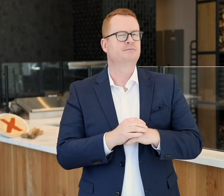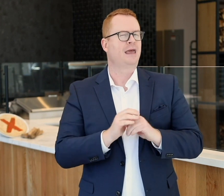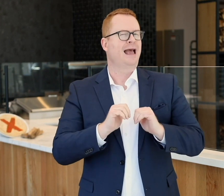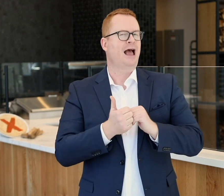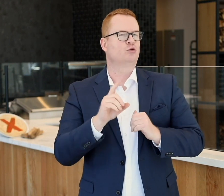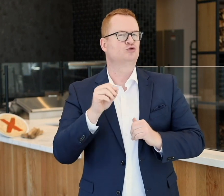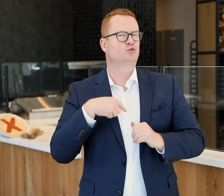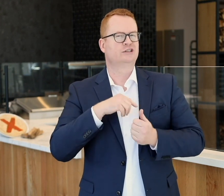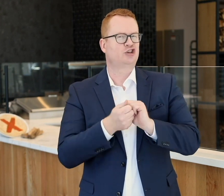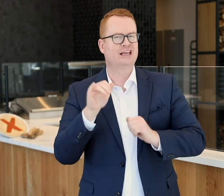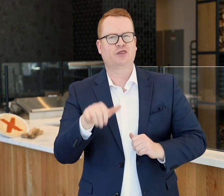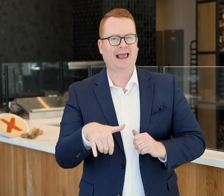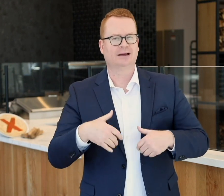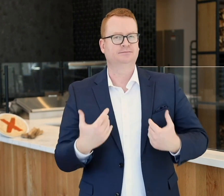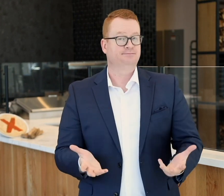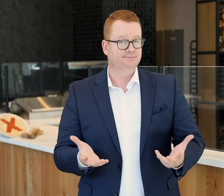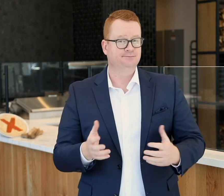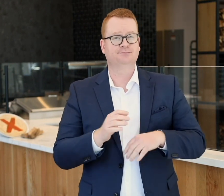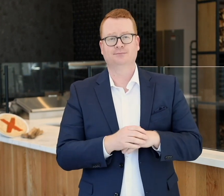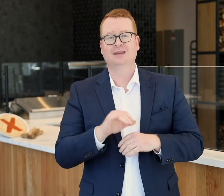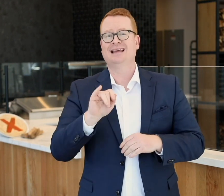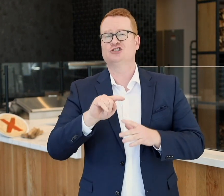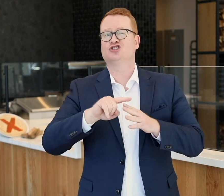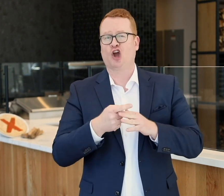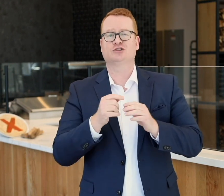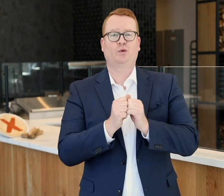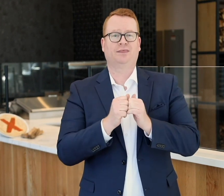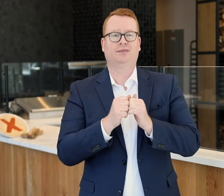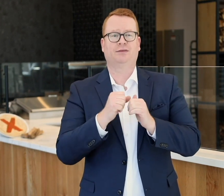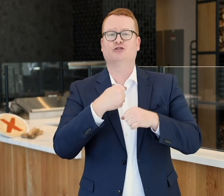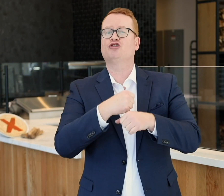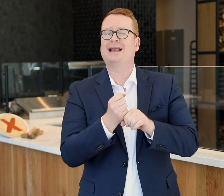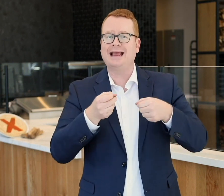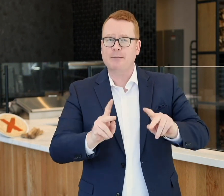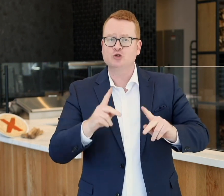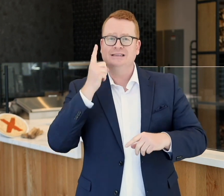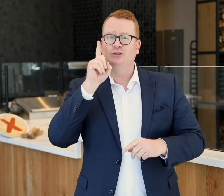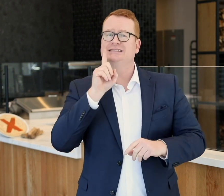How do we change that? Well, it starts with creating opportunities for Deaf people.